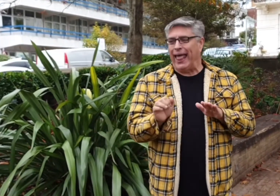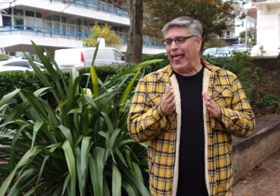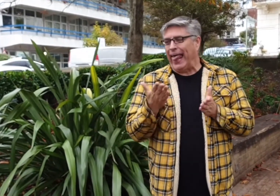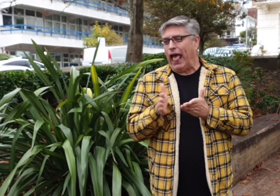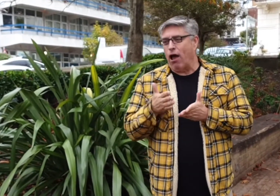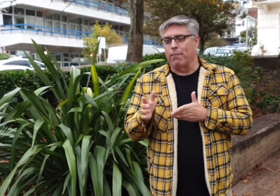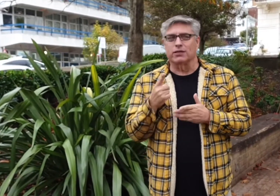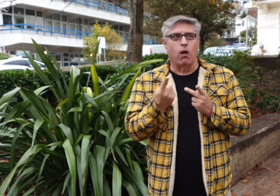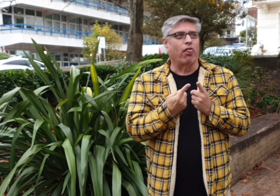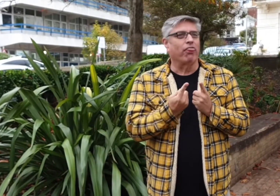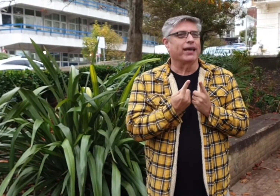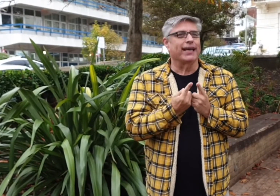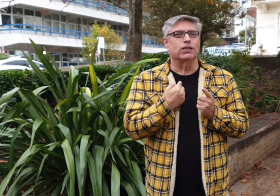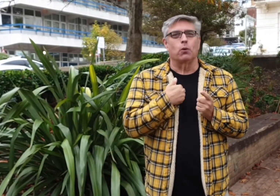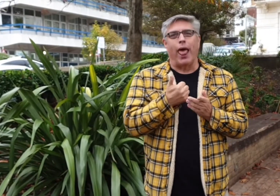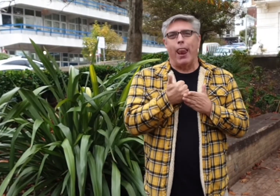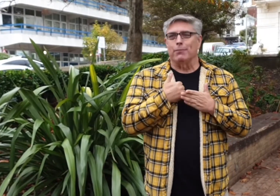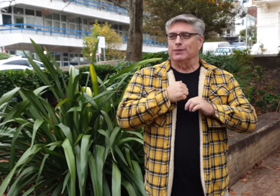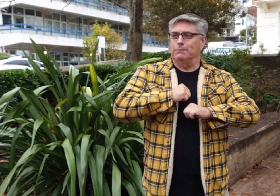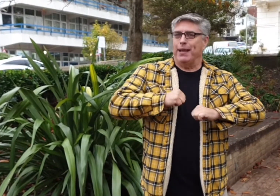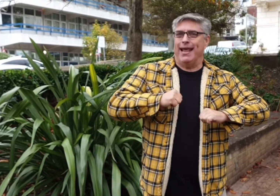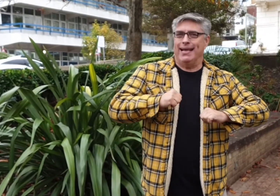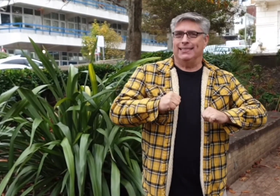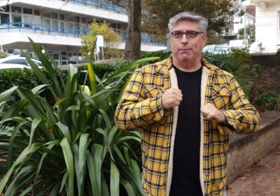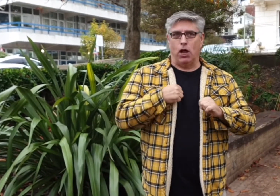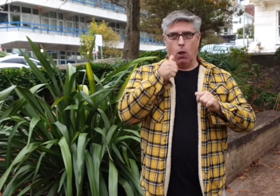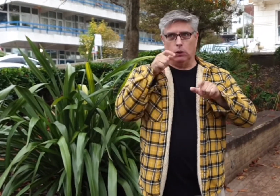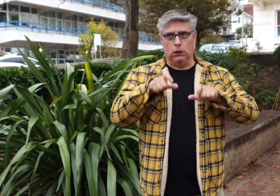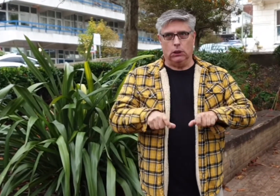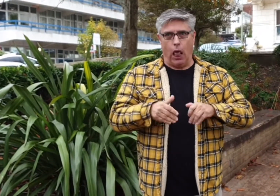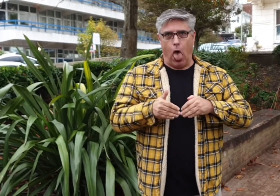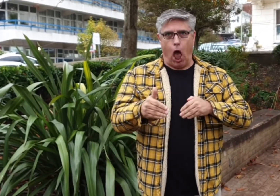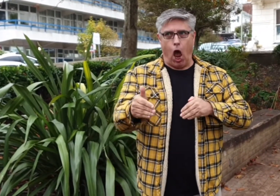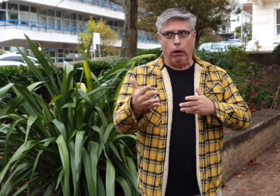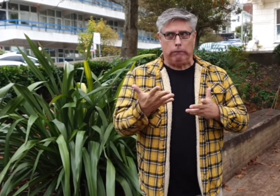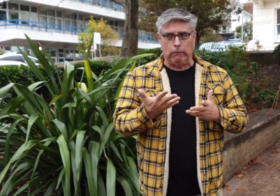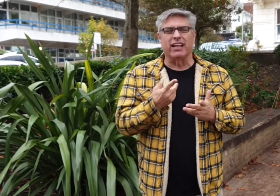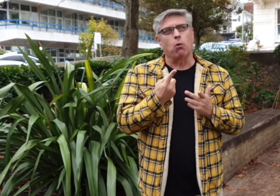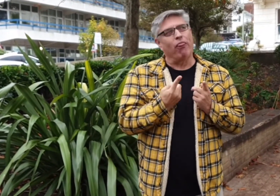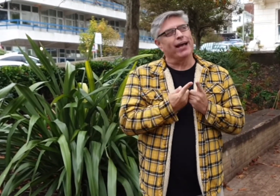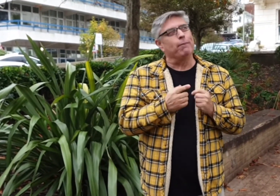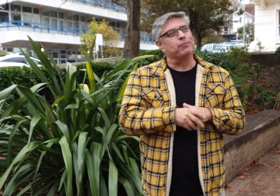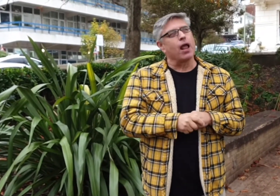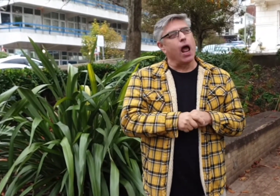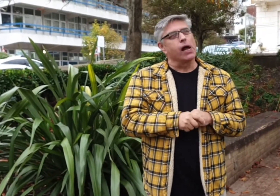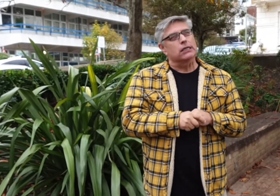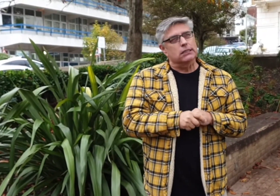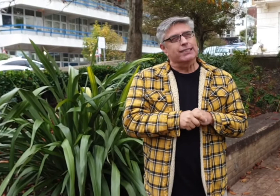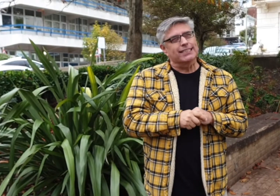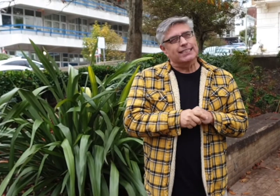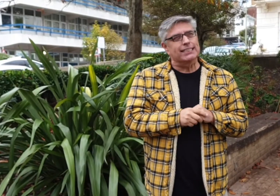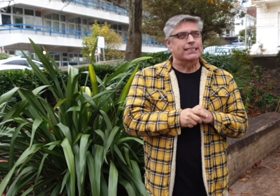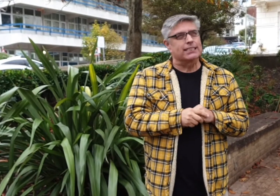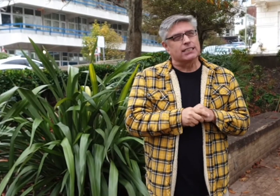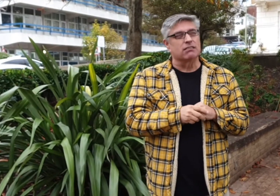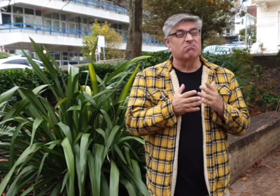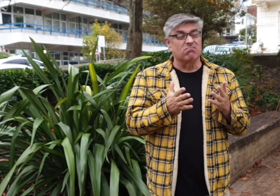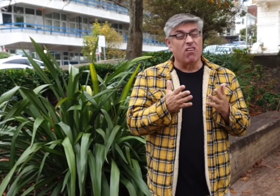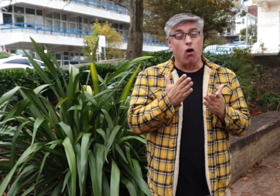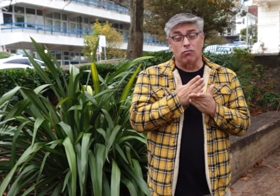I've had a good spring clean at home, some life laundry. I don't know how long you're going to be at home while lockdown's on,